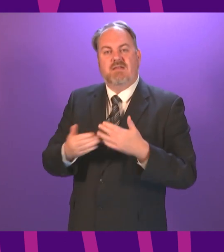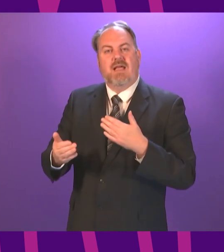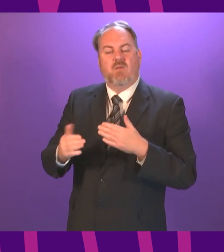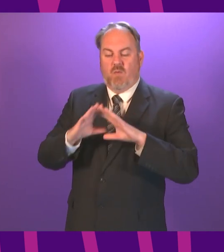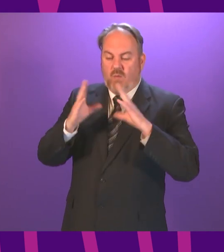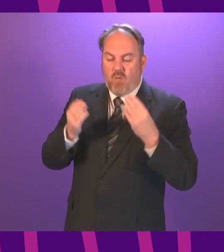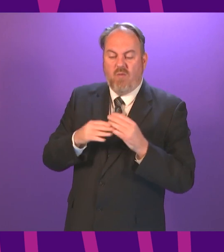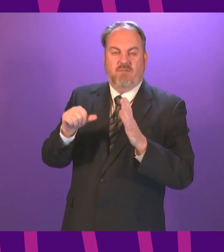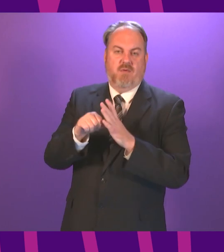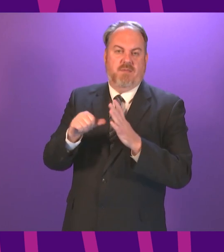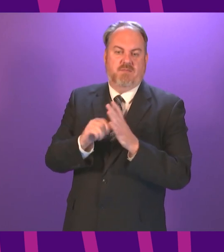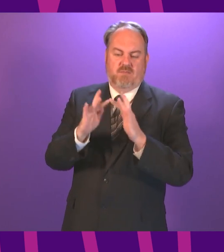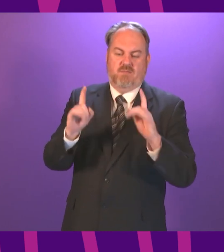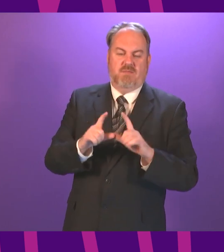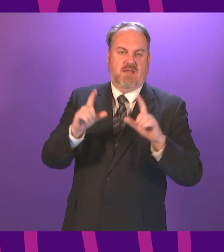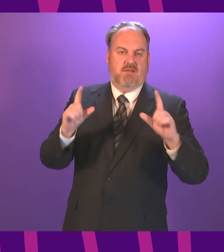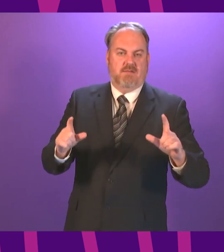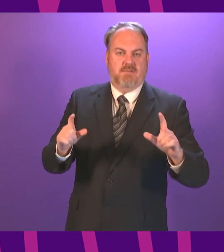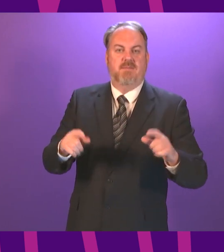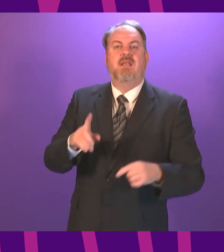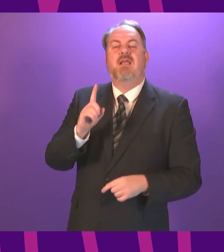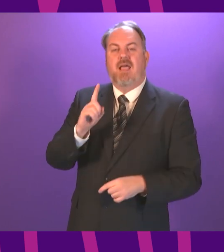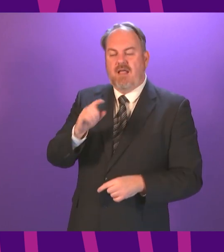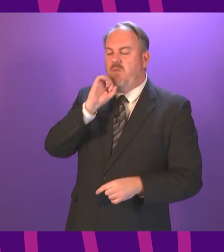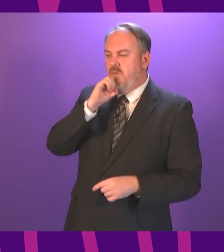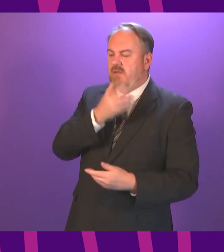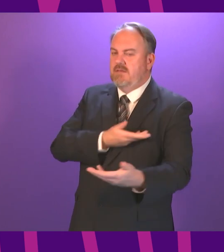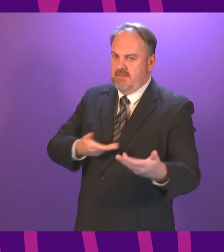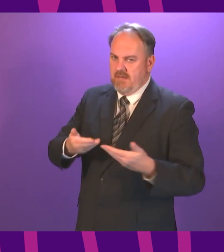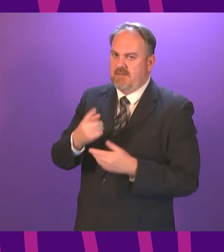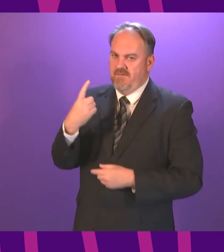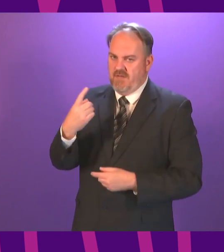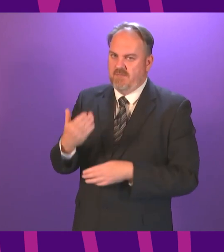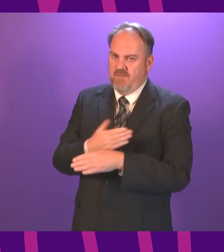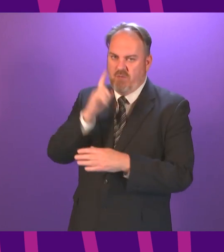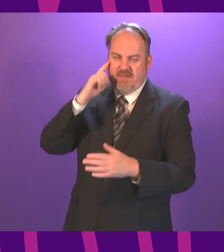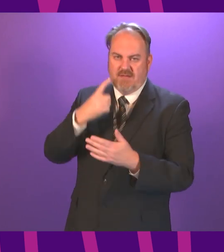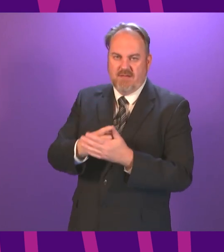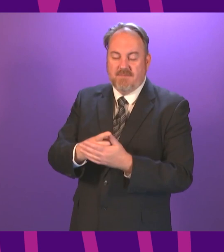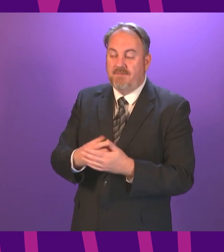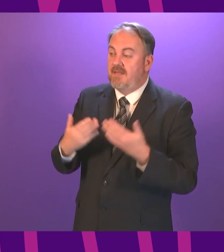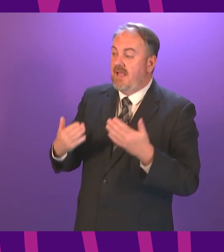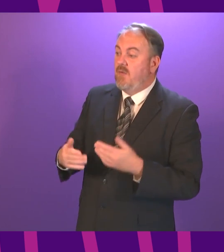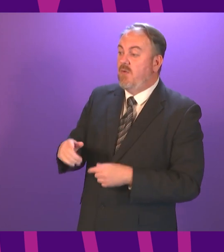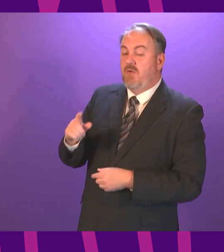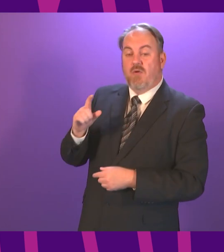And even then, of course, we will have discussions cross-party. I now call Pauline McNeill, who is joining us remotely.